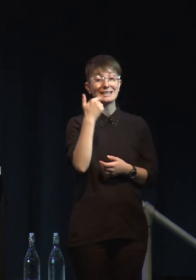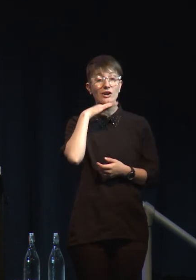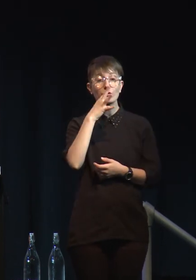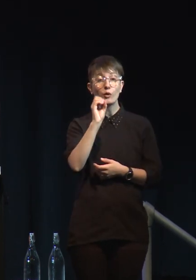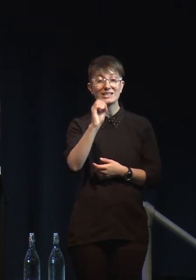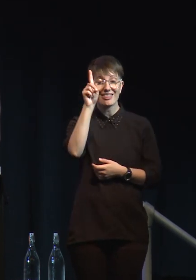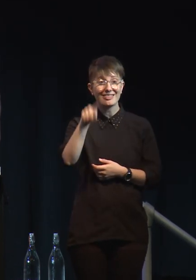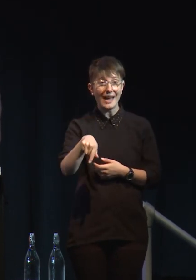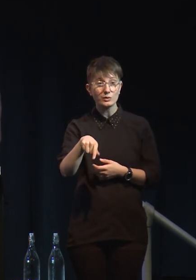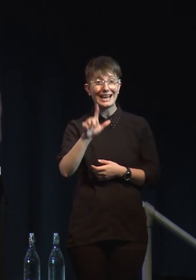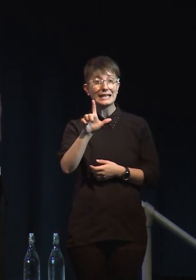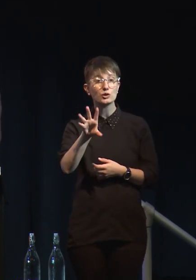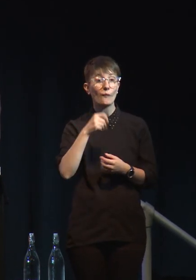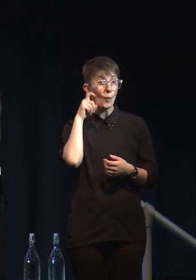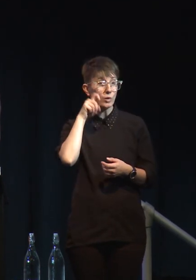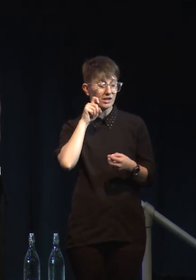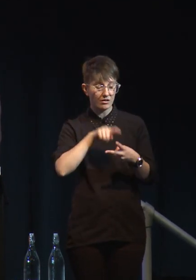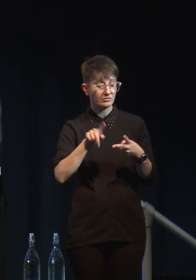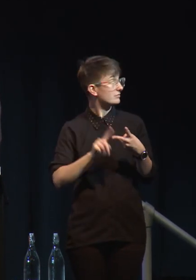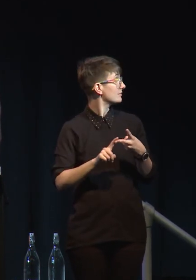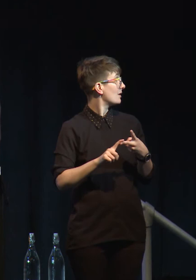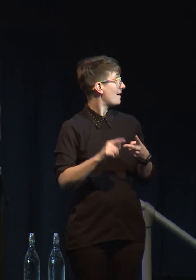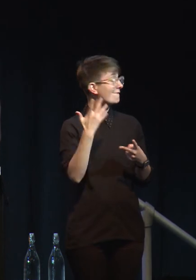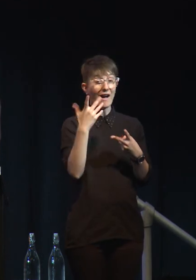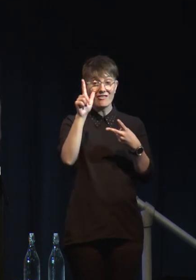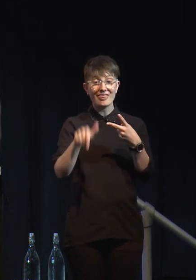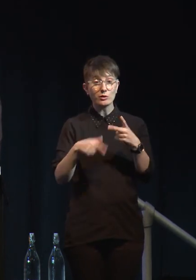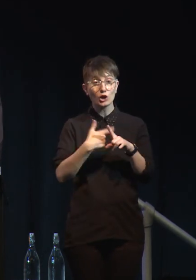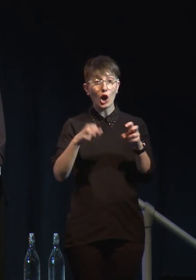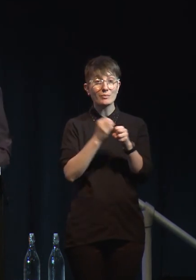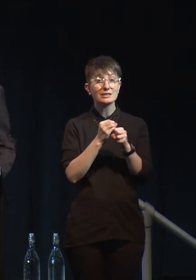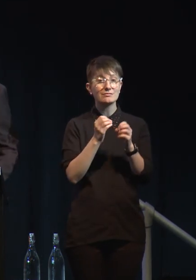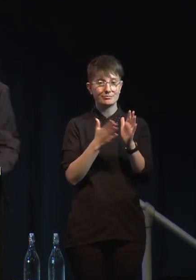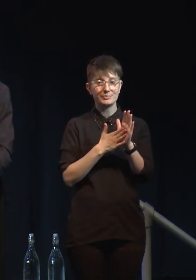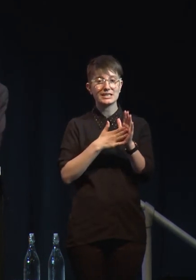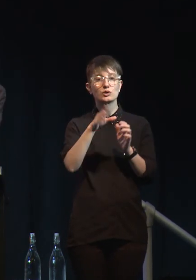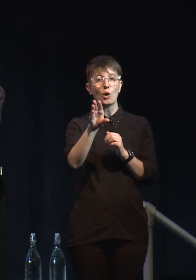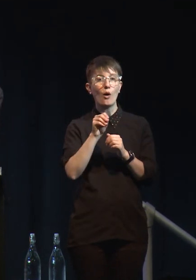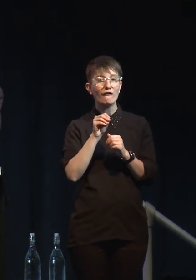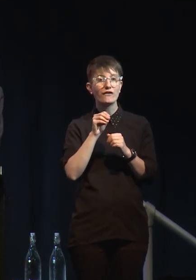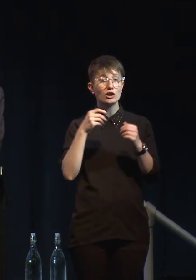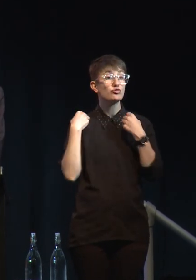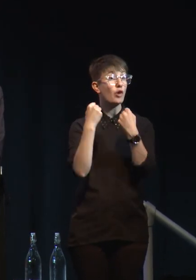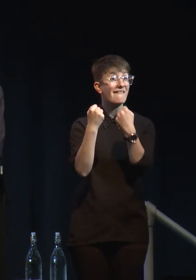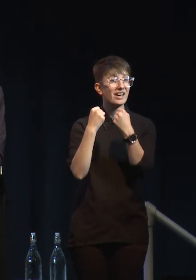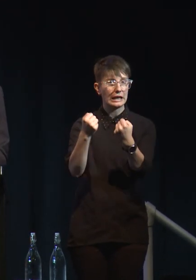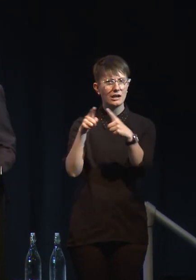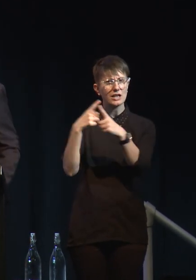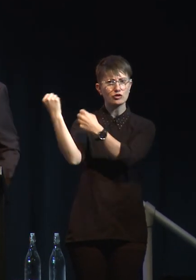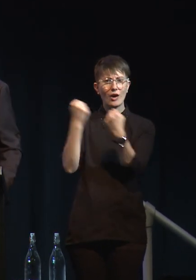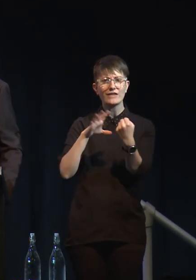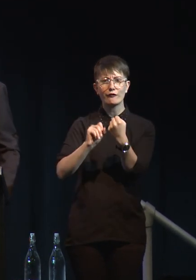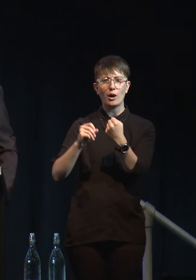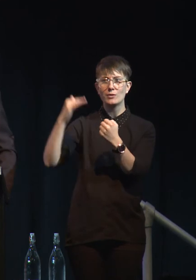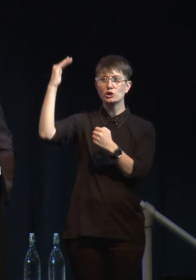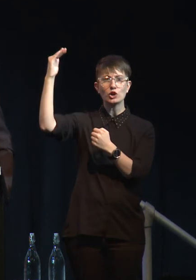and 5,000 kilometers of driving. So that's like driving from the top of the North Island to the bottom